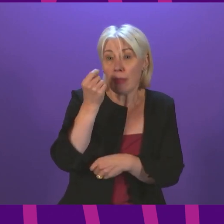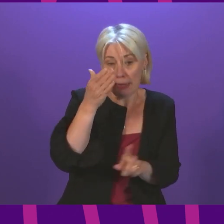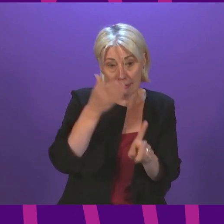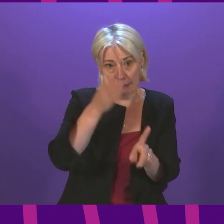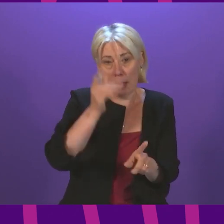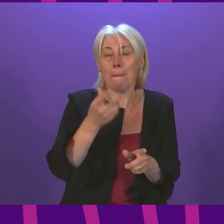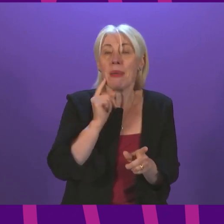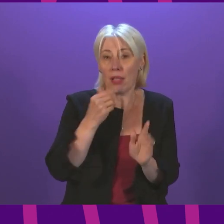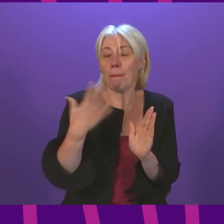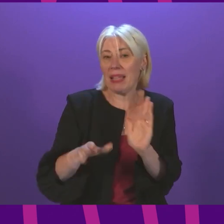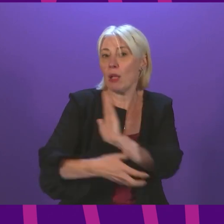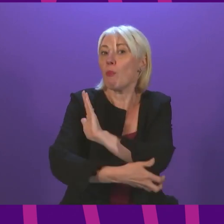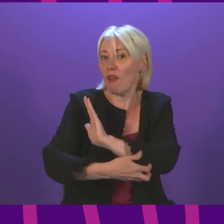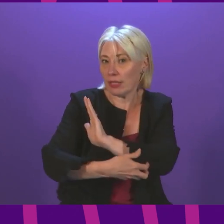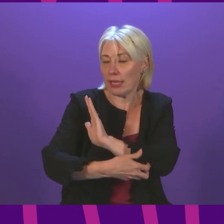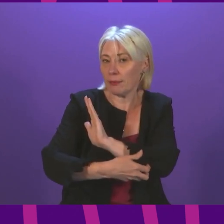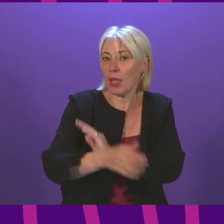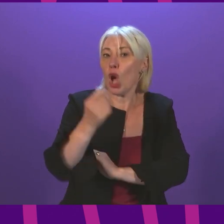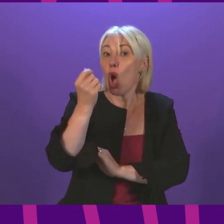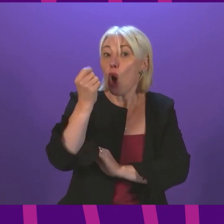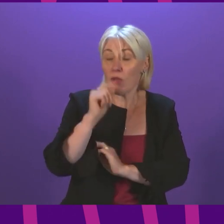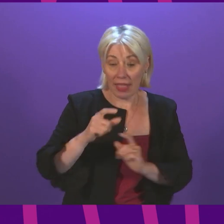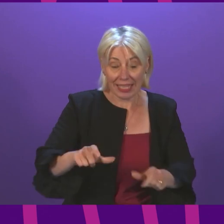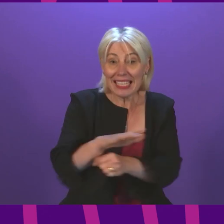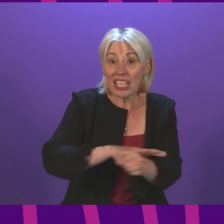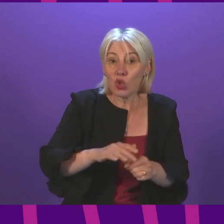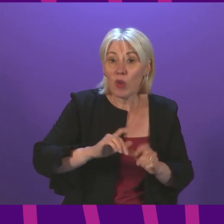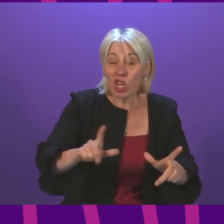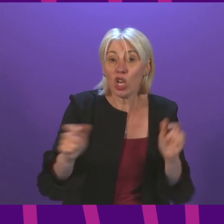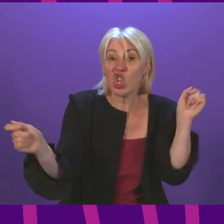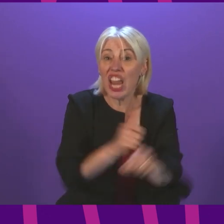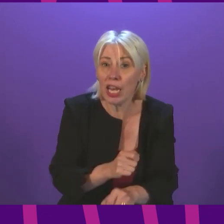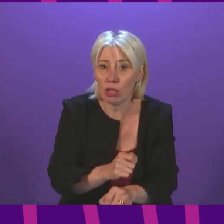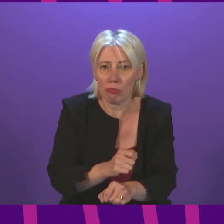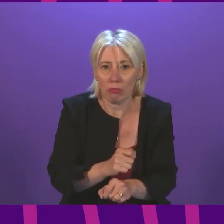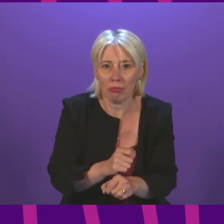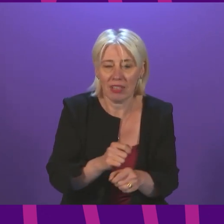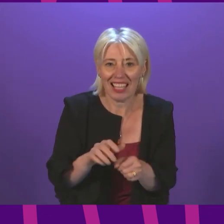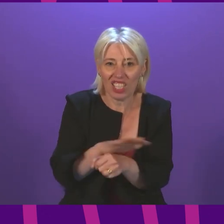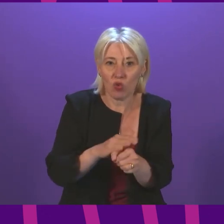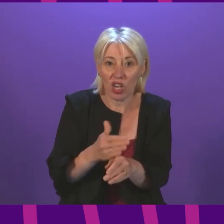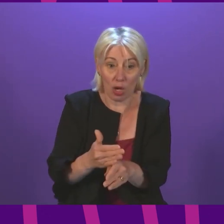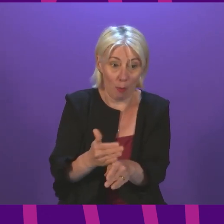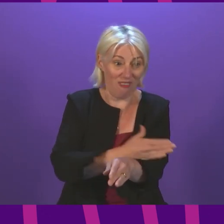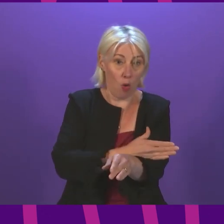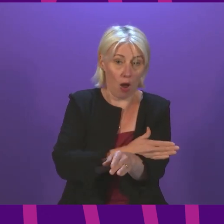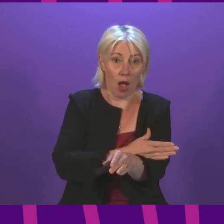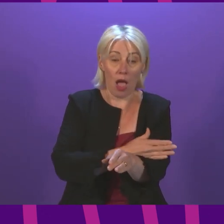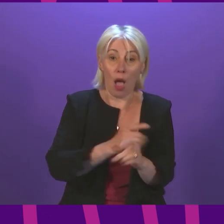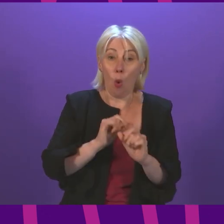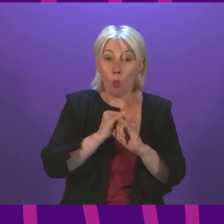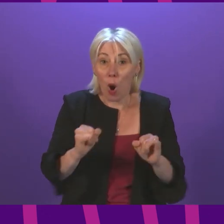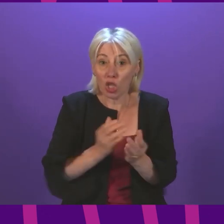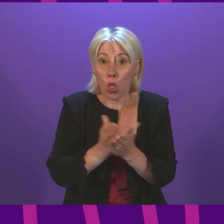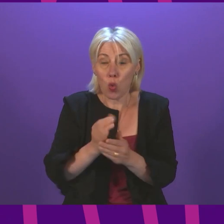experienced, and it must recognise that that situation has not changed. It was there before the pandemic, made worse by the pandemic, and